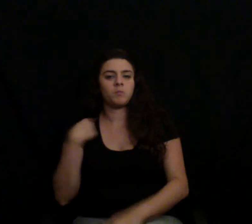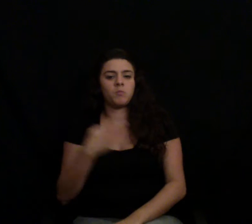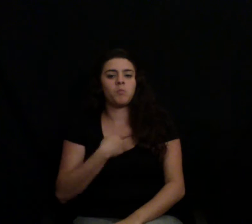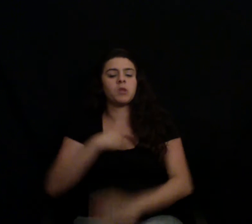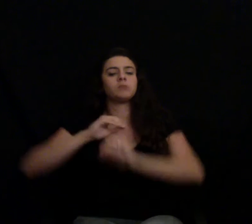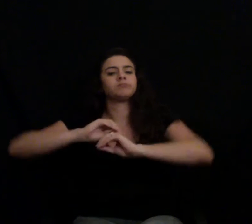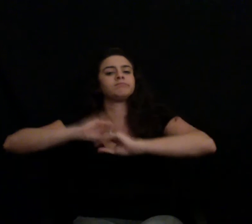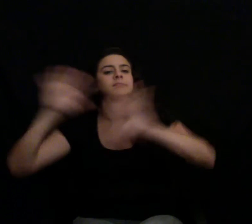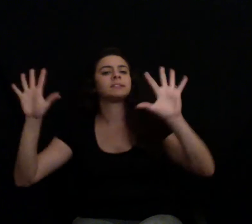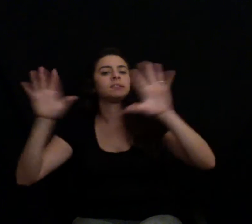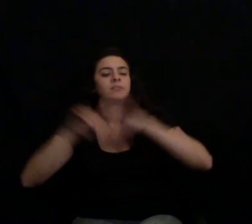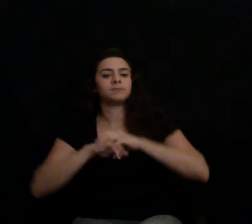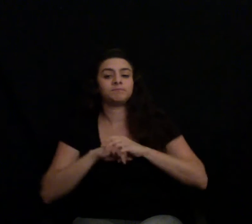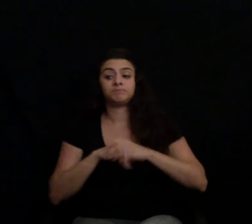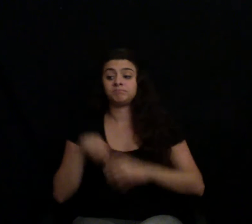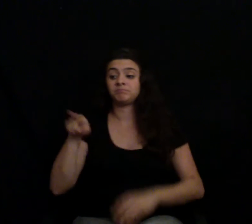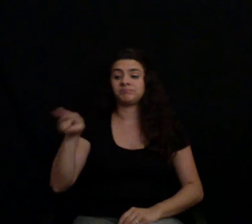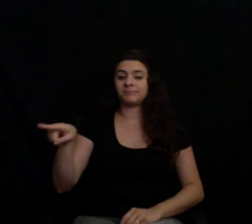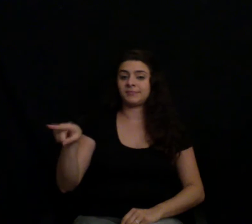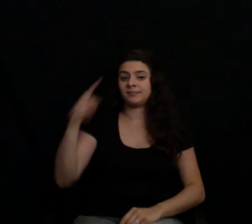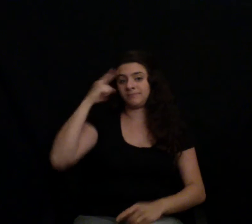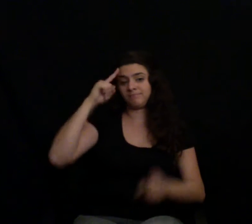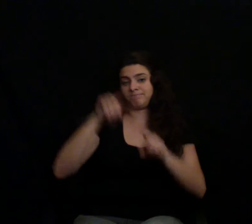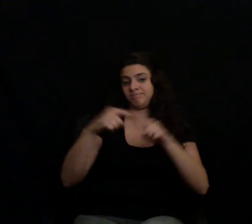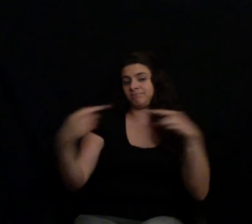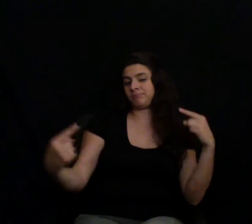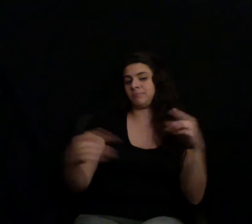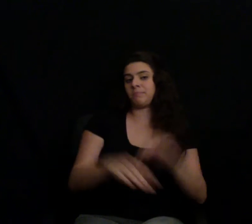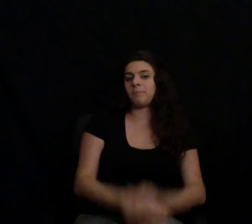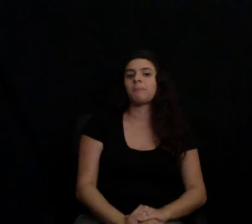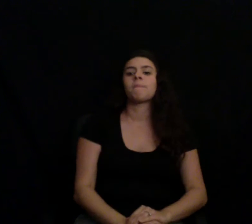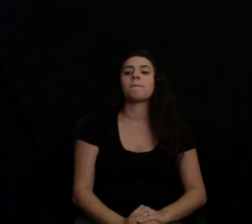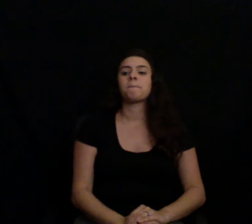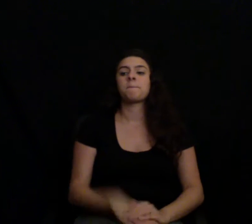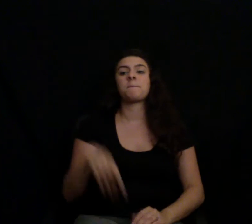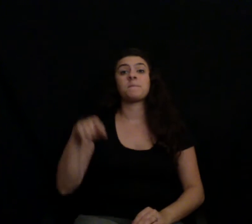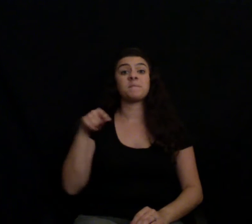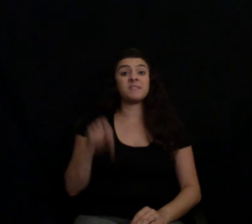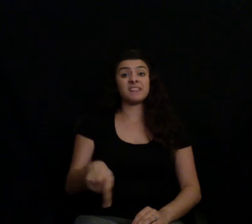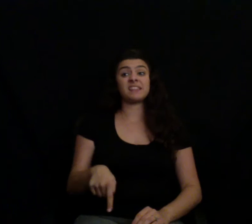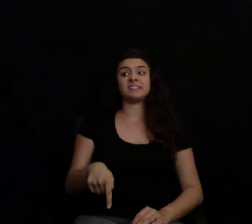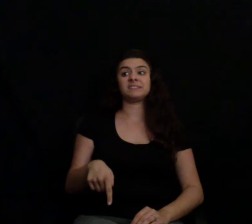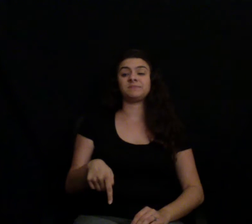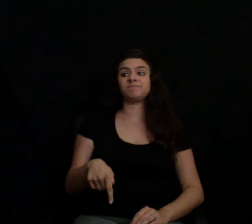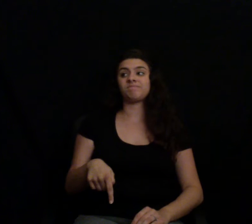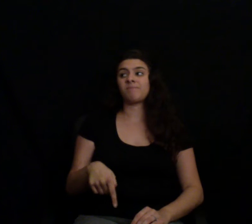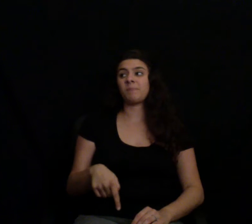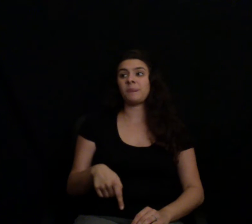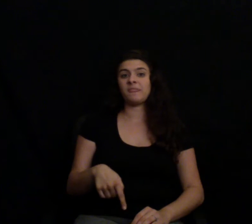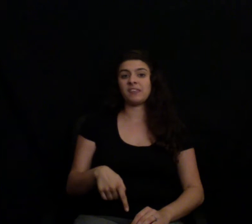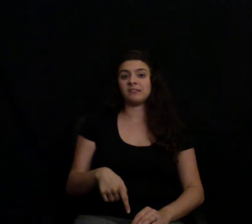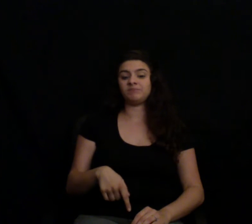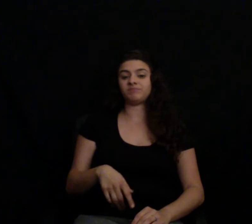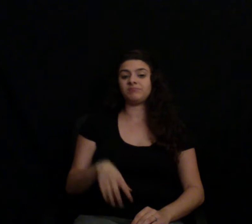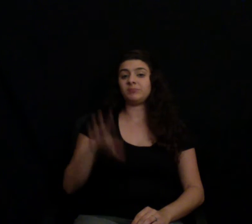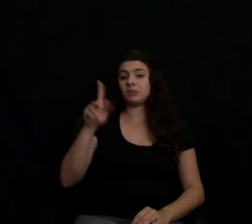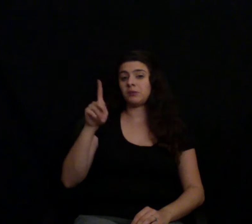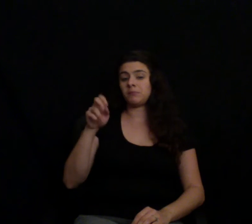Craig would disagree. And it was this total lack of transparency that he took issue with, both as a farmer and a consumer. When you see